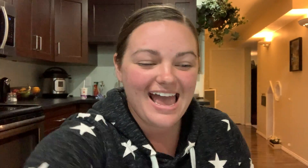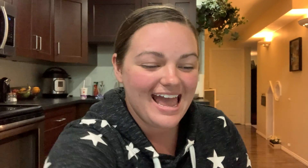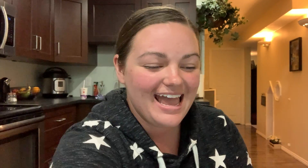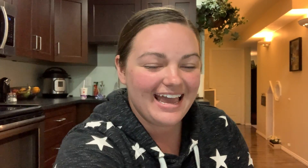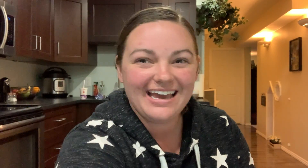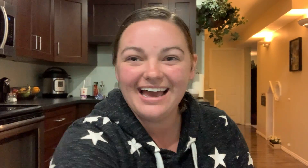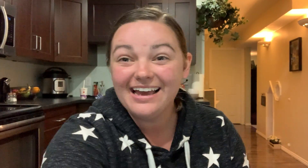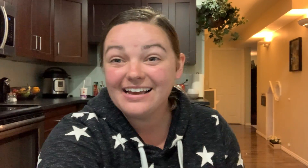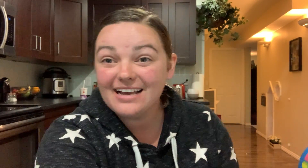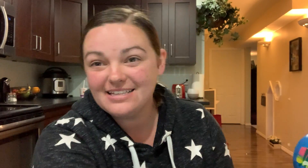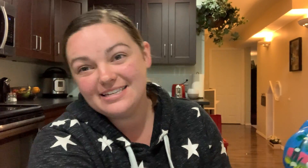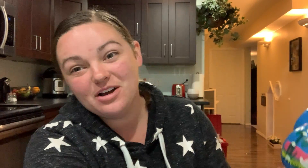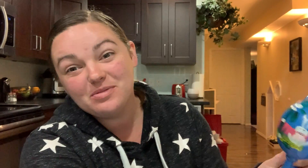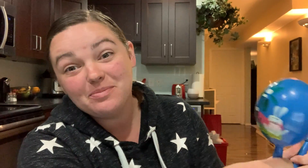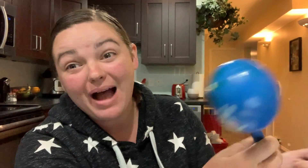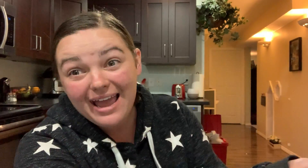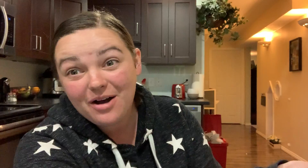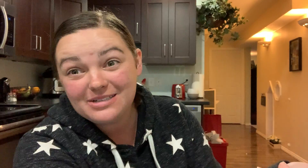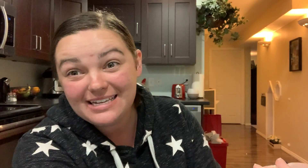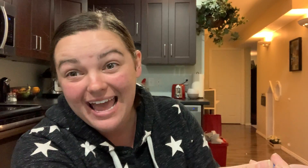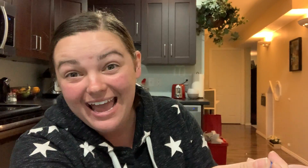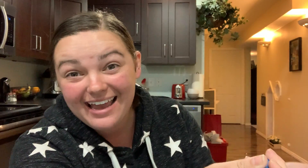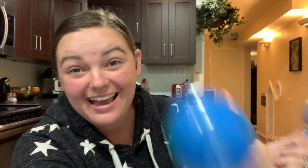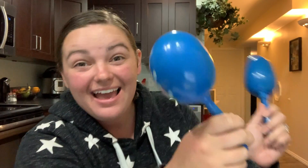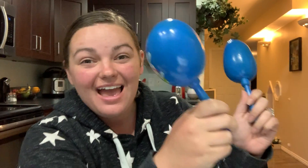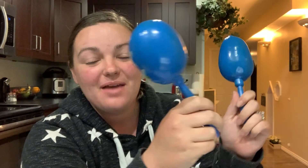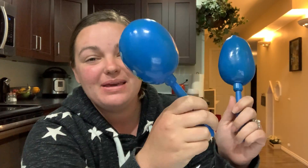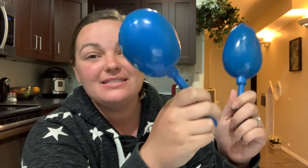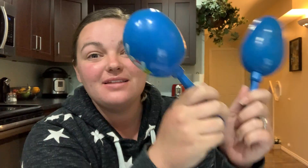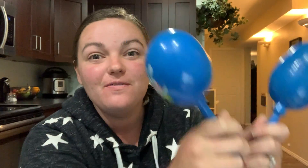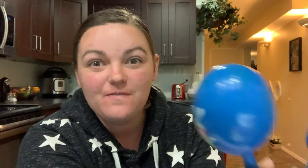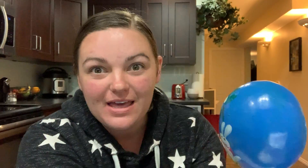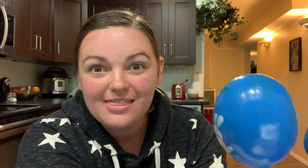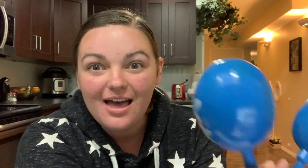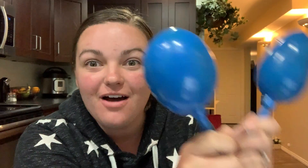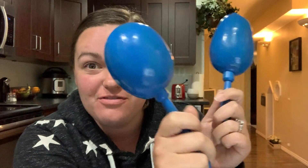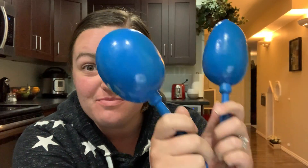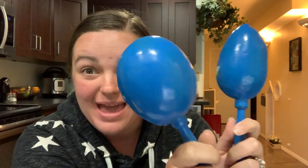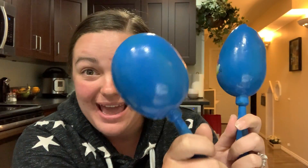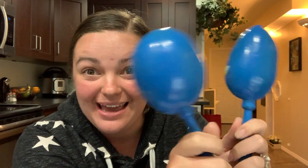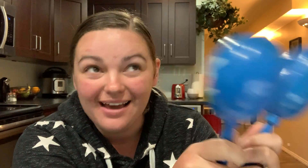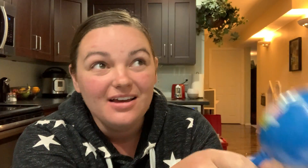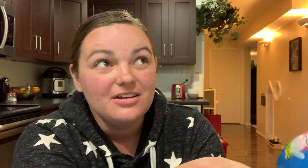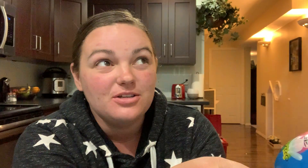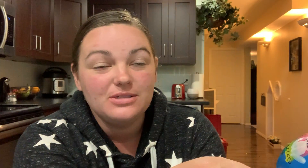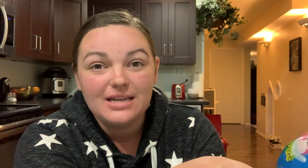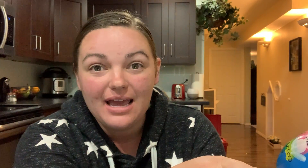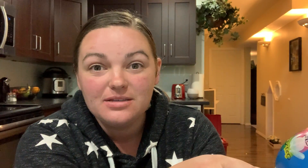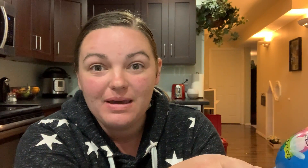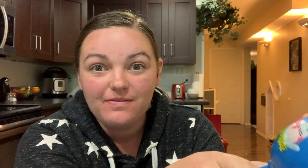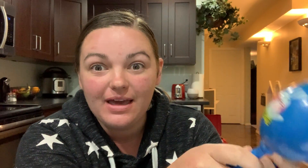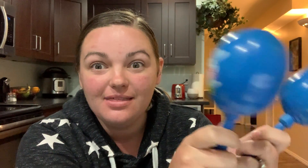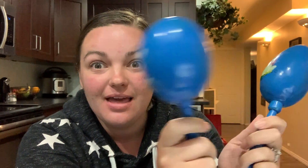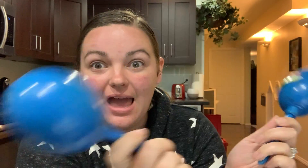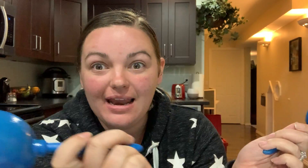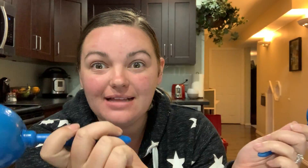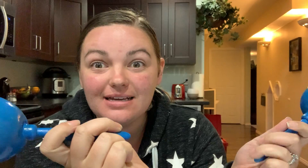yeah guys it's Cinco de Mayo today it means the fifth of May so today is May 5th and it's